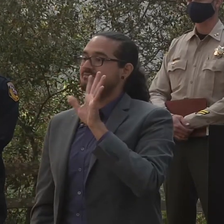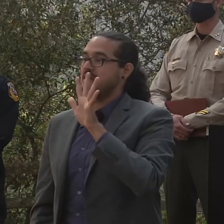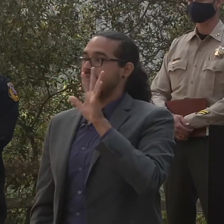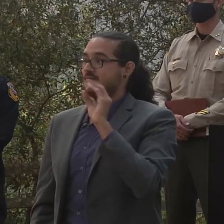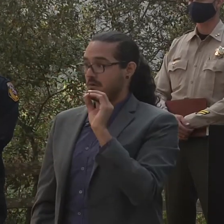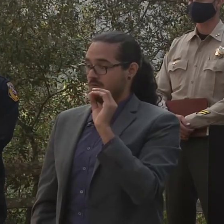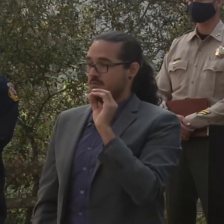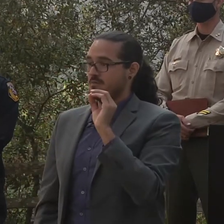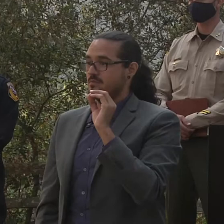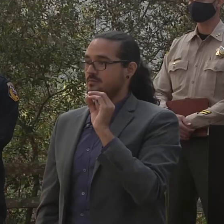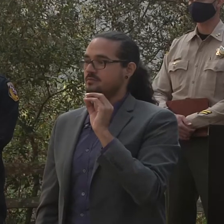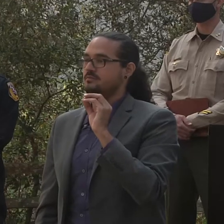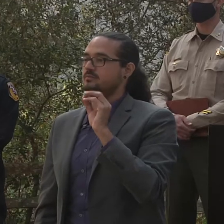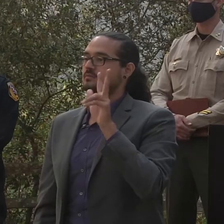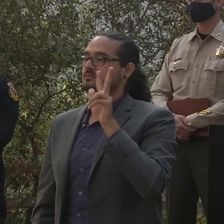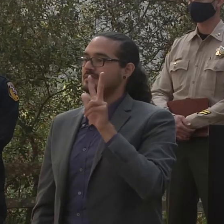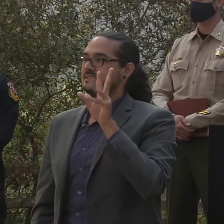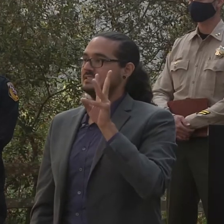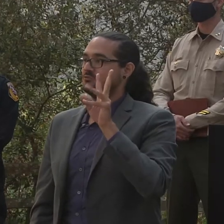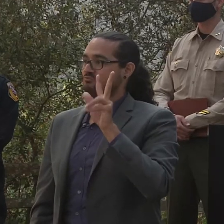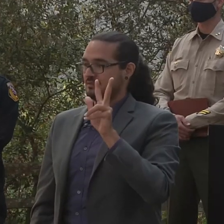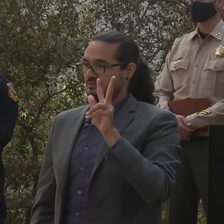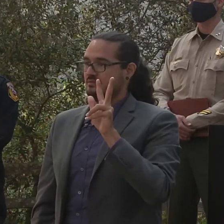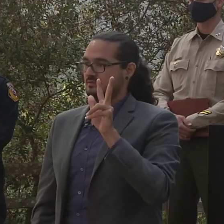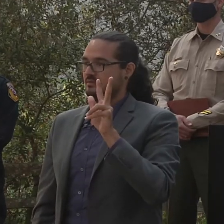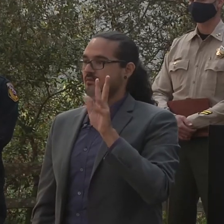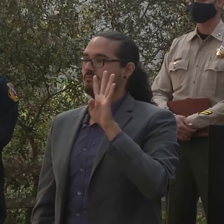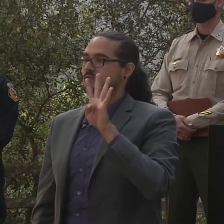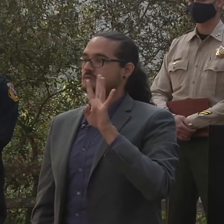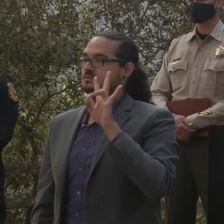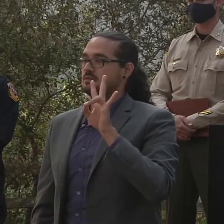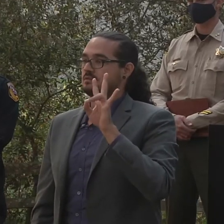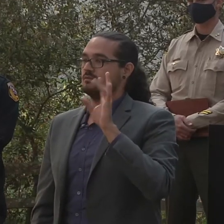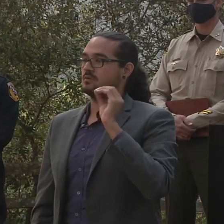-4700. Thank you.